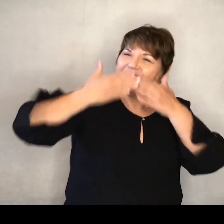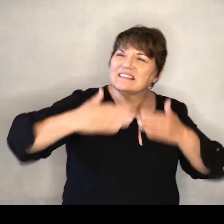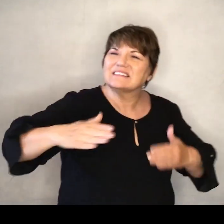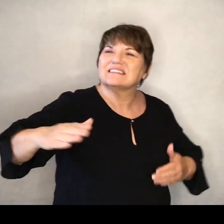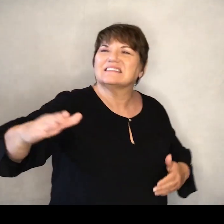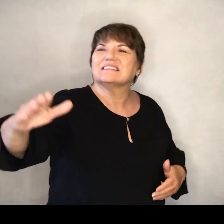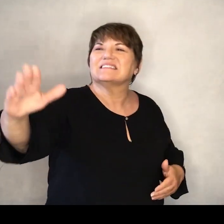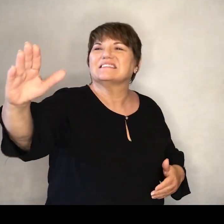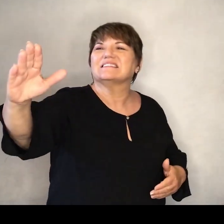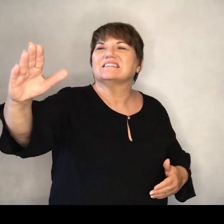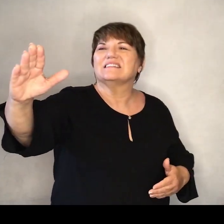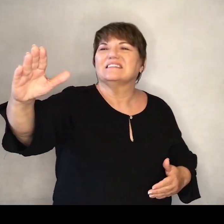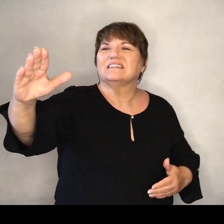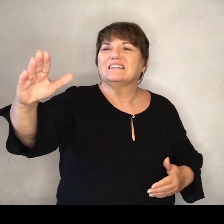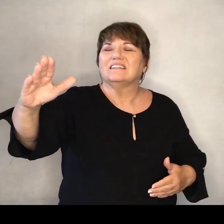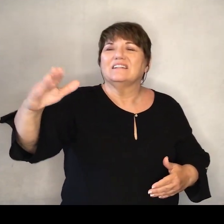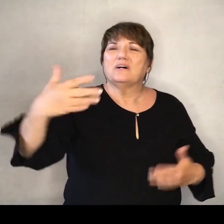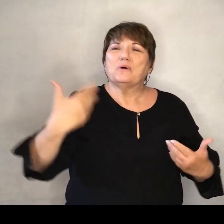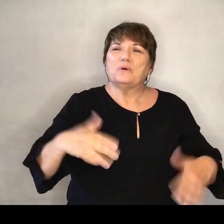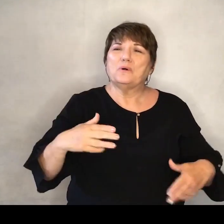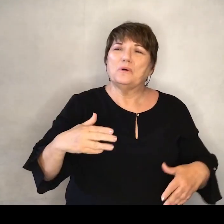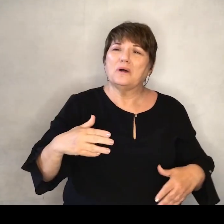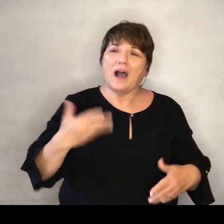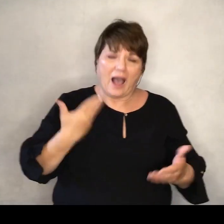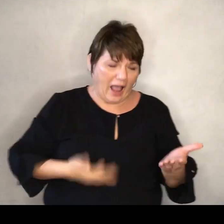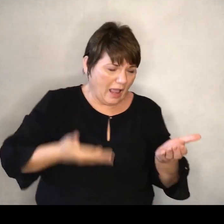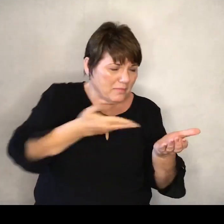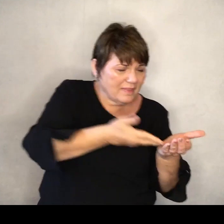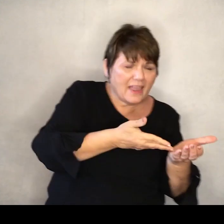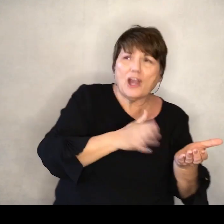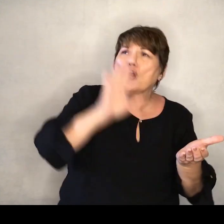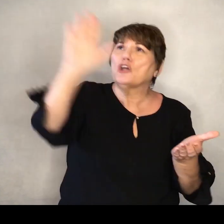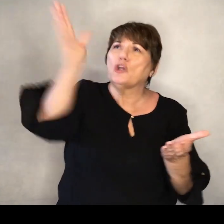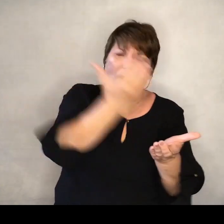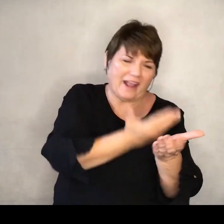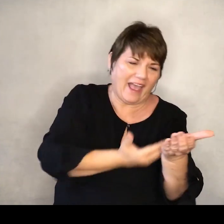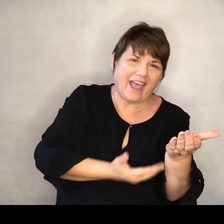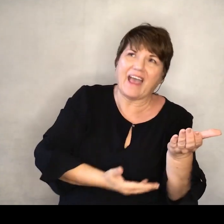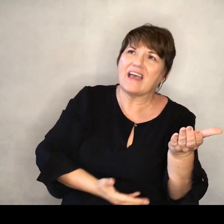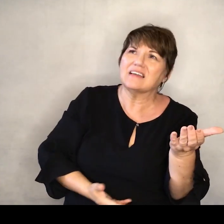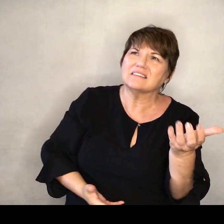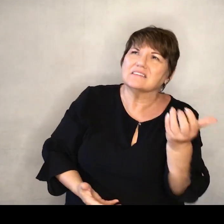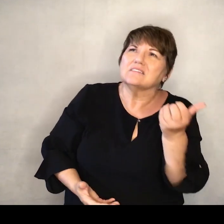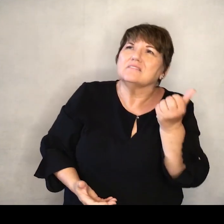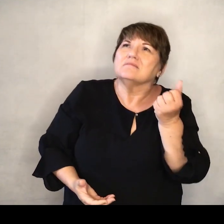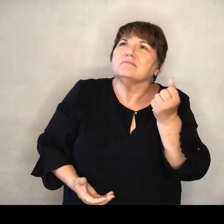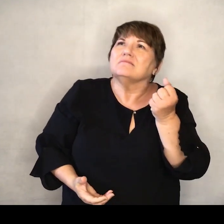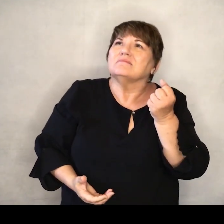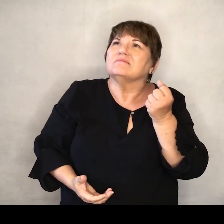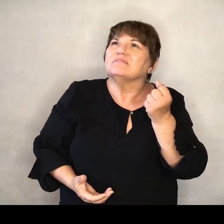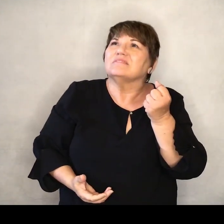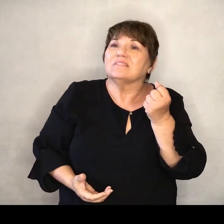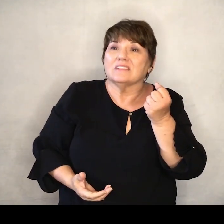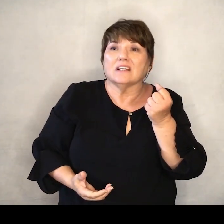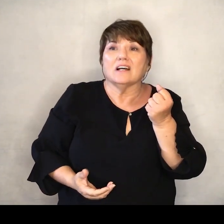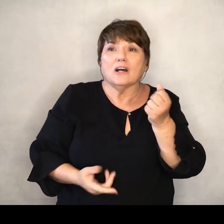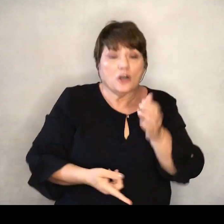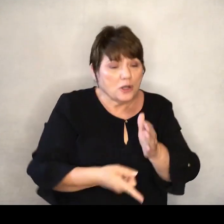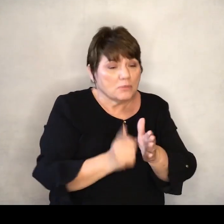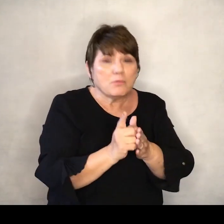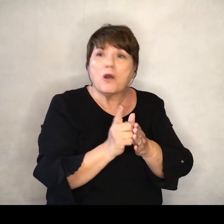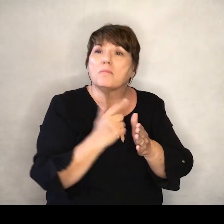I am held in your hands From the moment that I